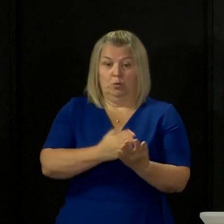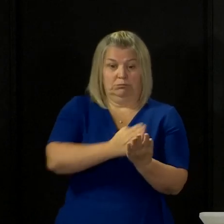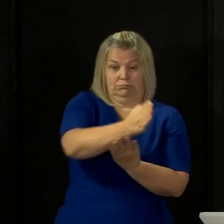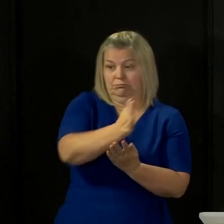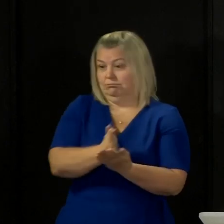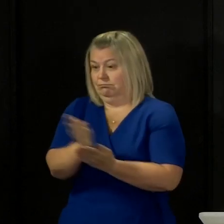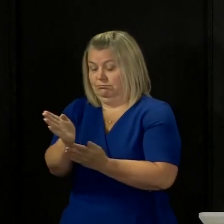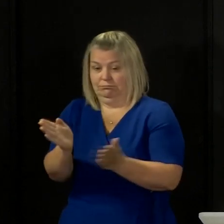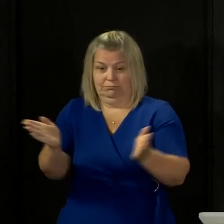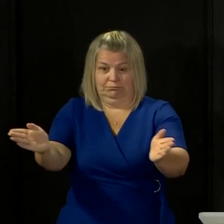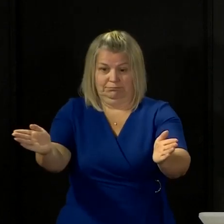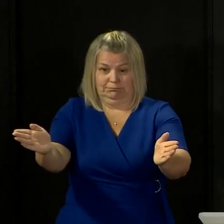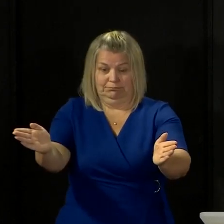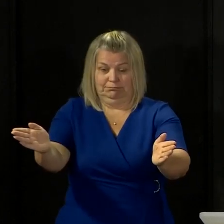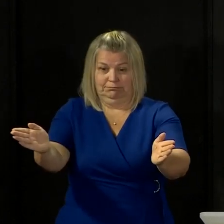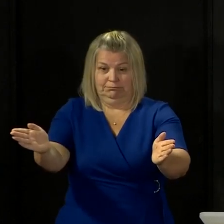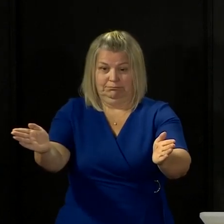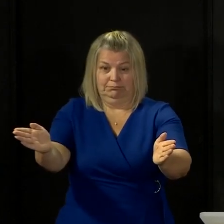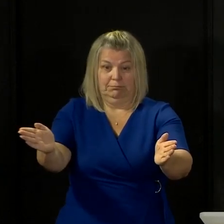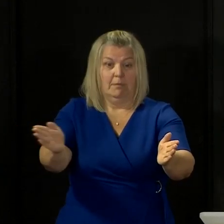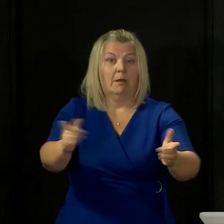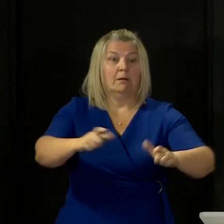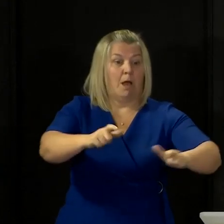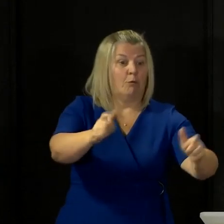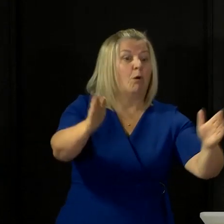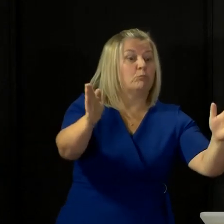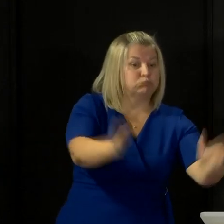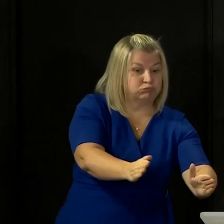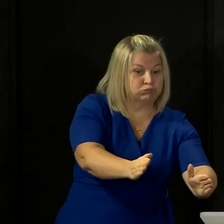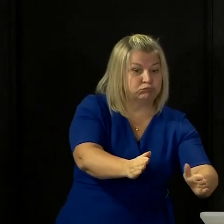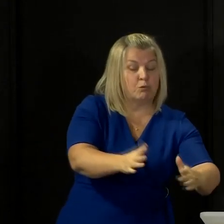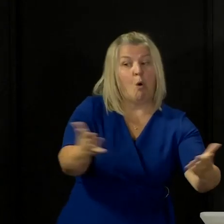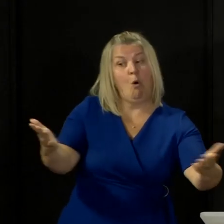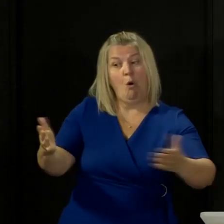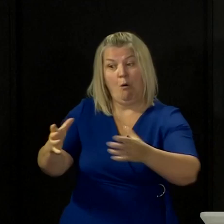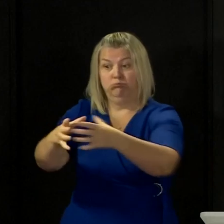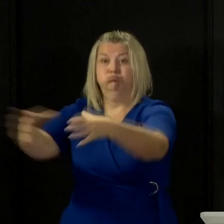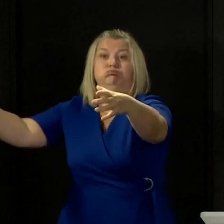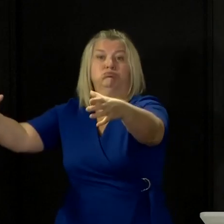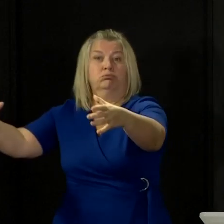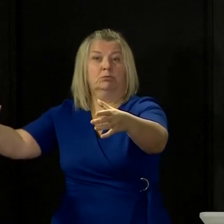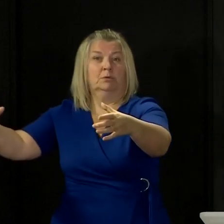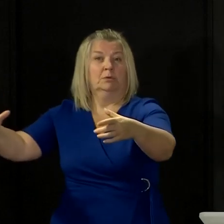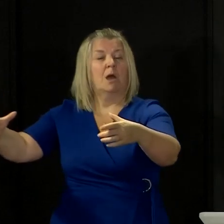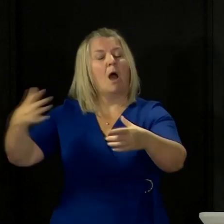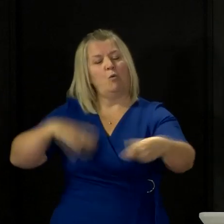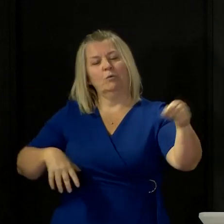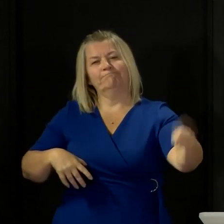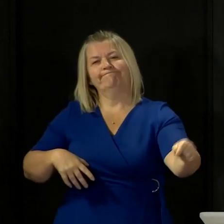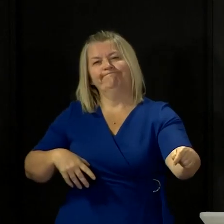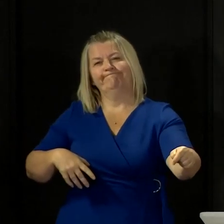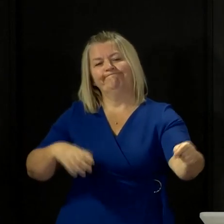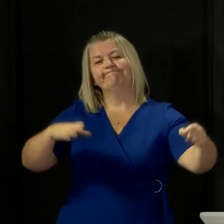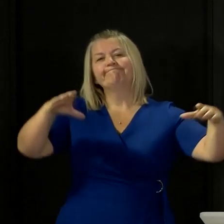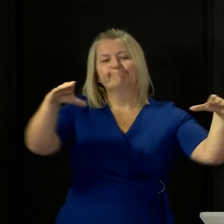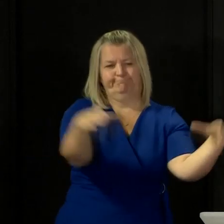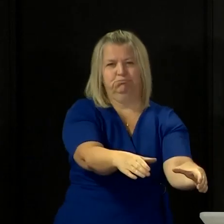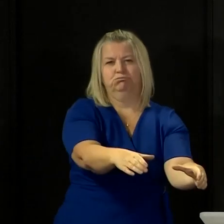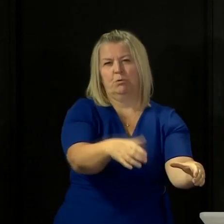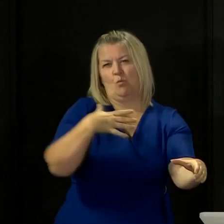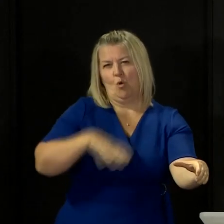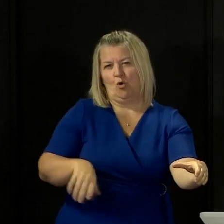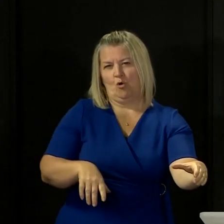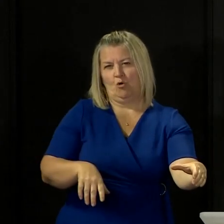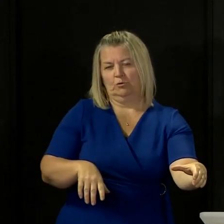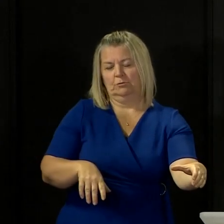suppression or a resurgence. And I just want to make sure that it is the former path we go down, not the latter path. But my